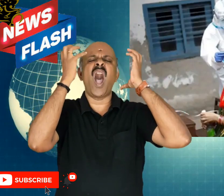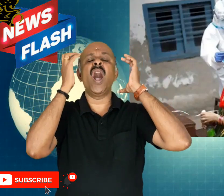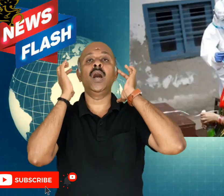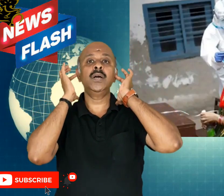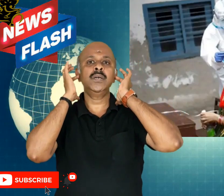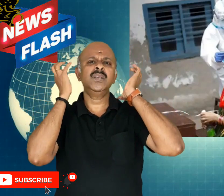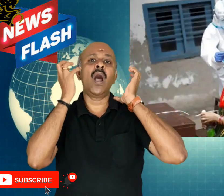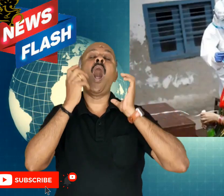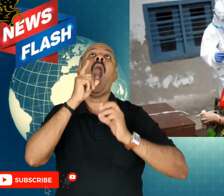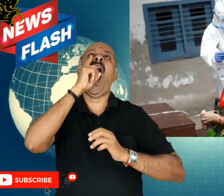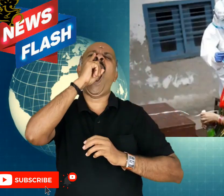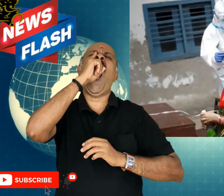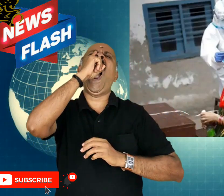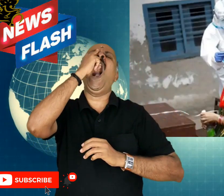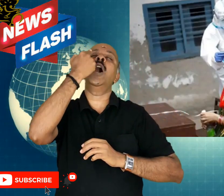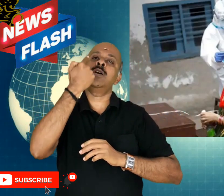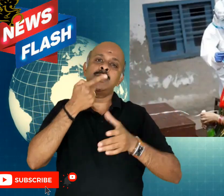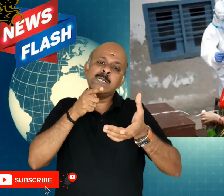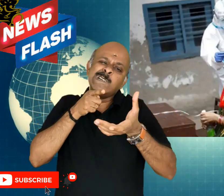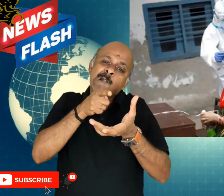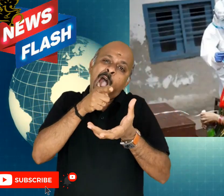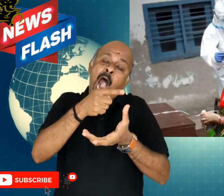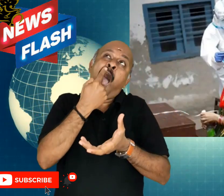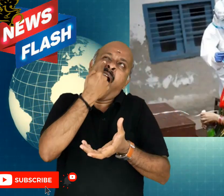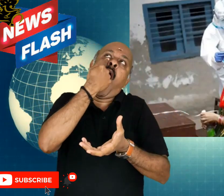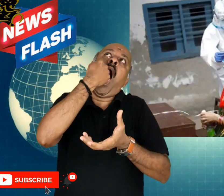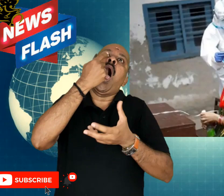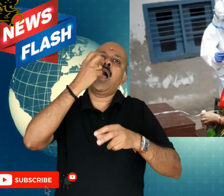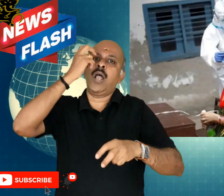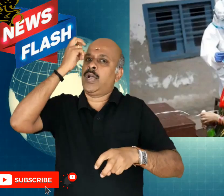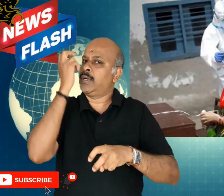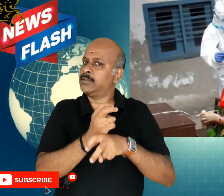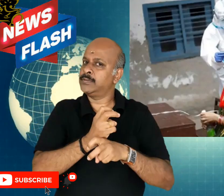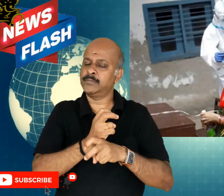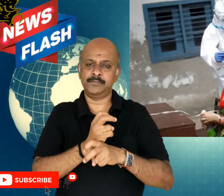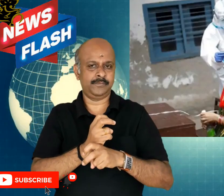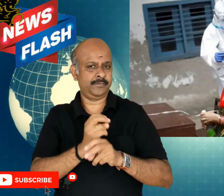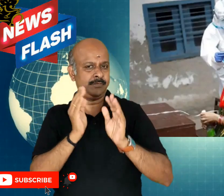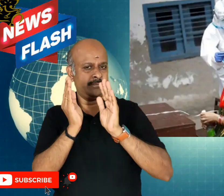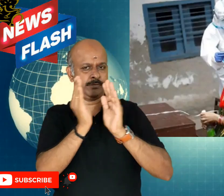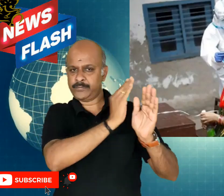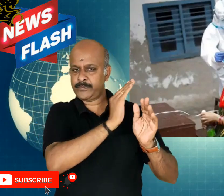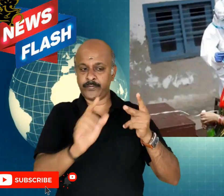sneezing and the mouth swab led them to a feeling of vomit slash nausea.